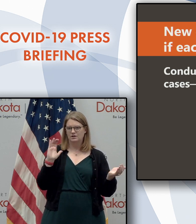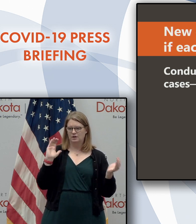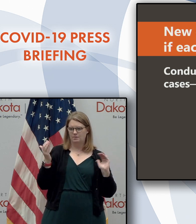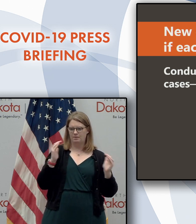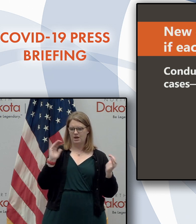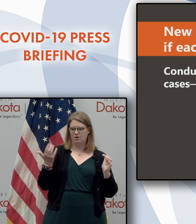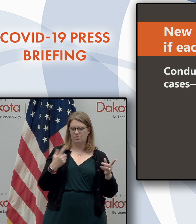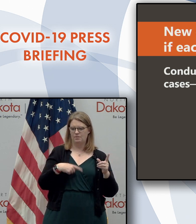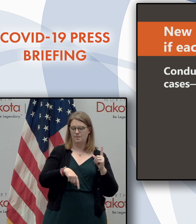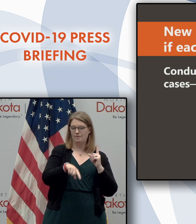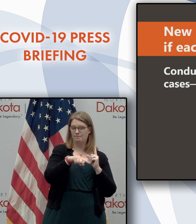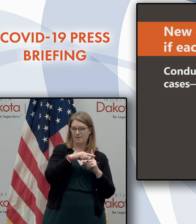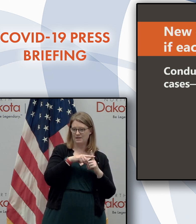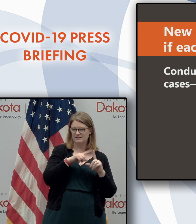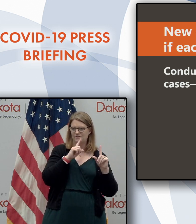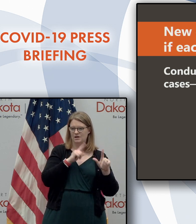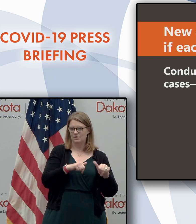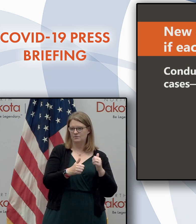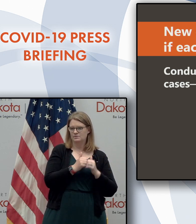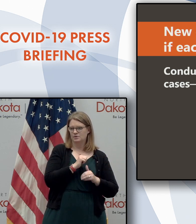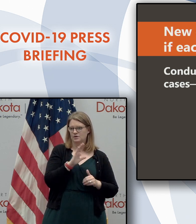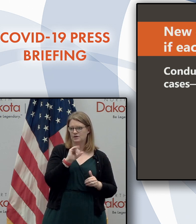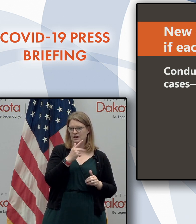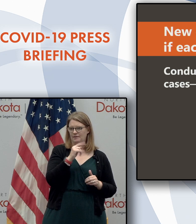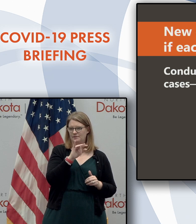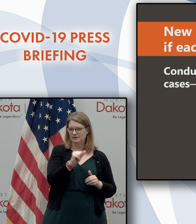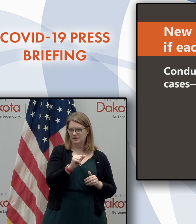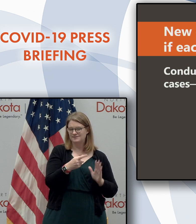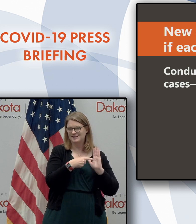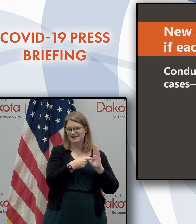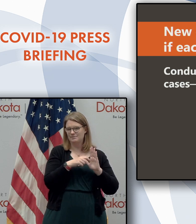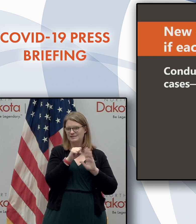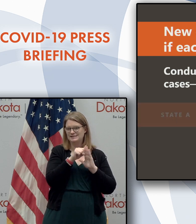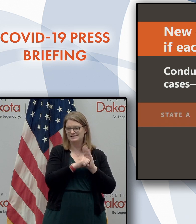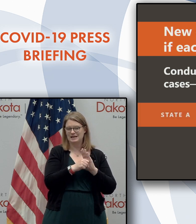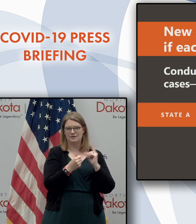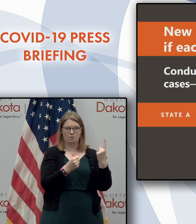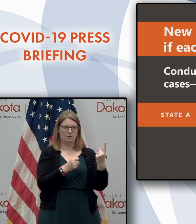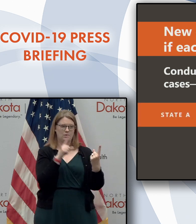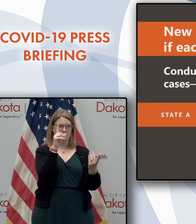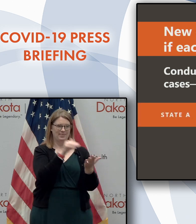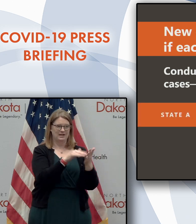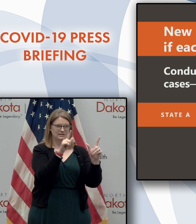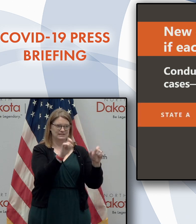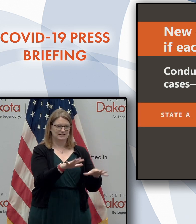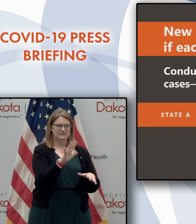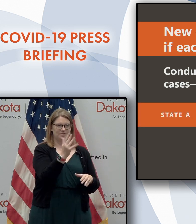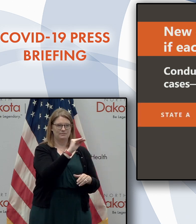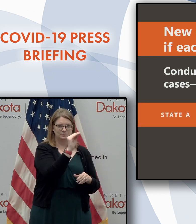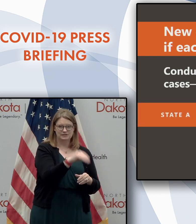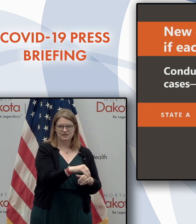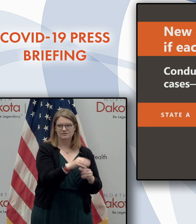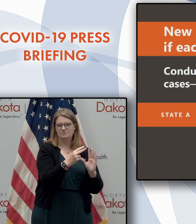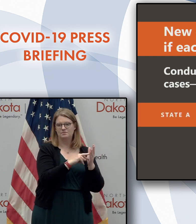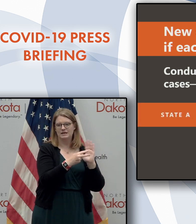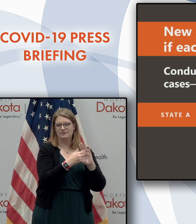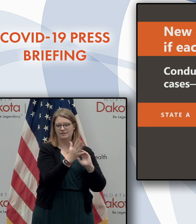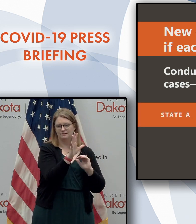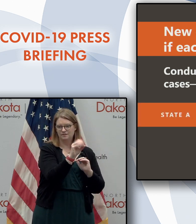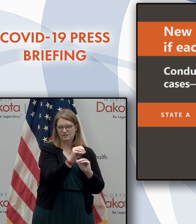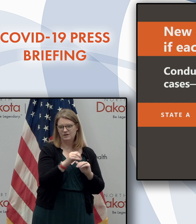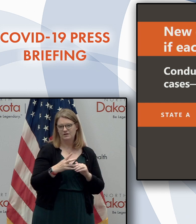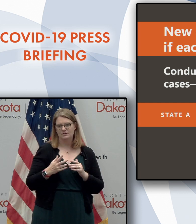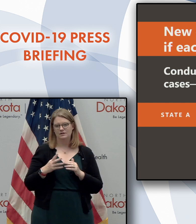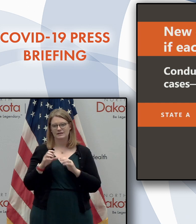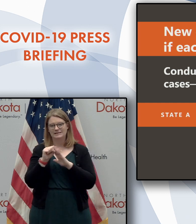positive outcomes per capita. So an example is if state number one did 1,000 tests, it was 5%, you'd have 50. If state,